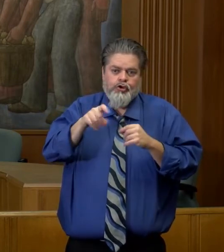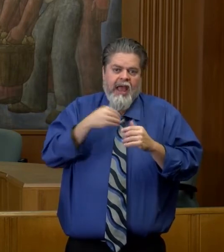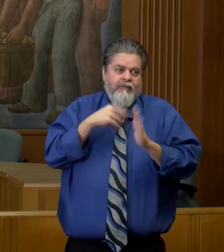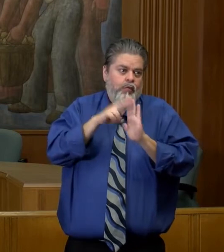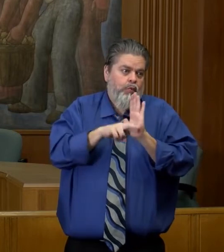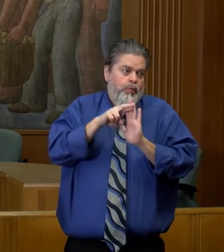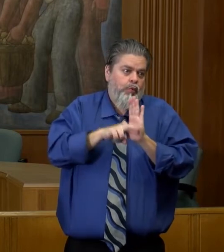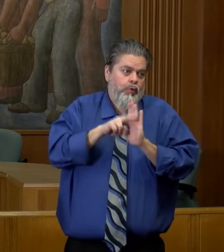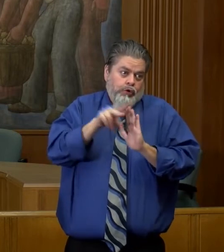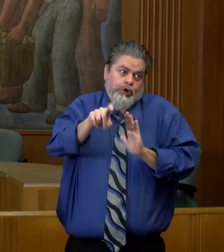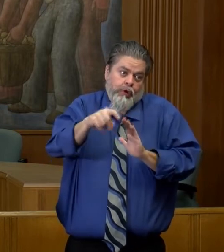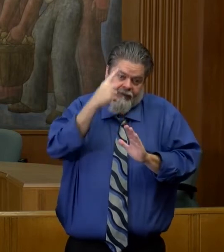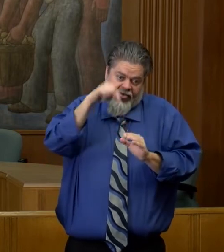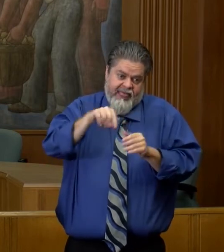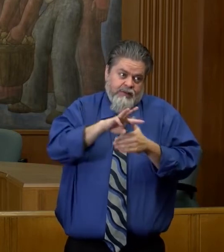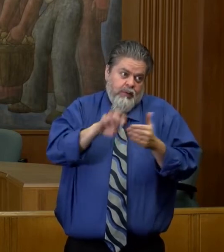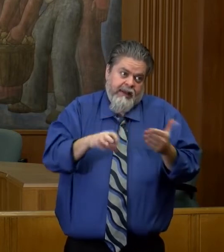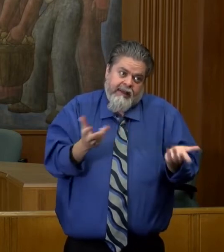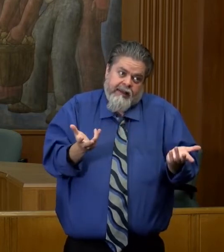this coming weekend.